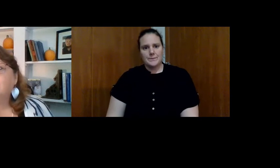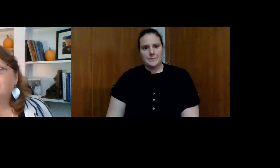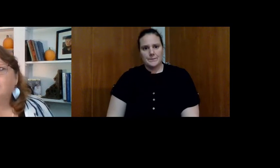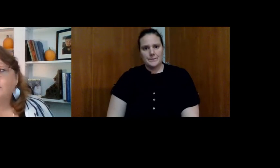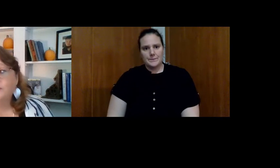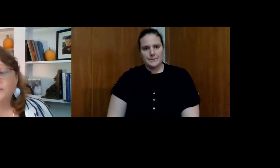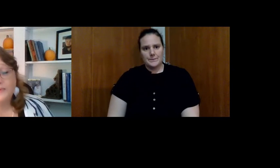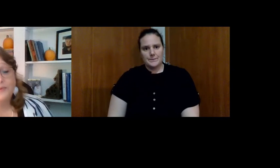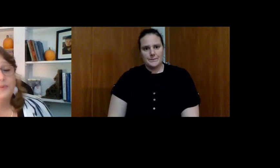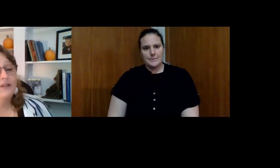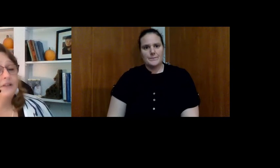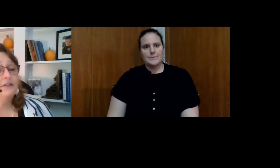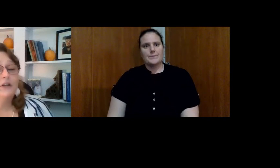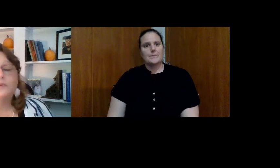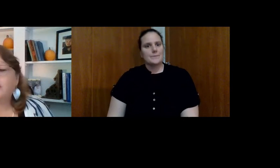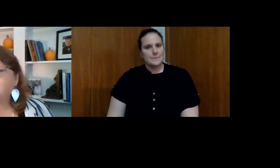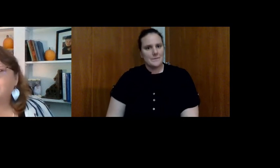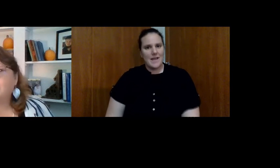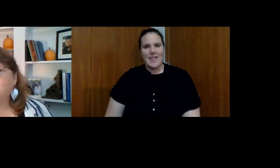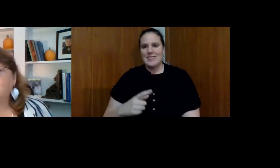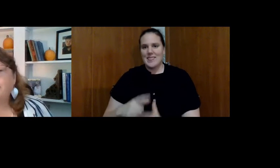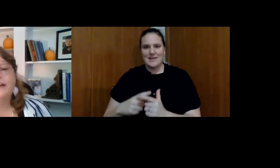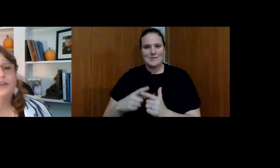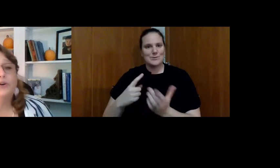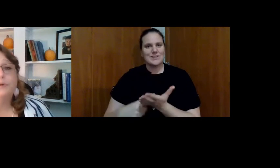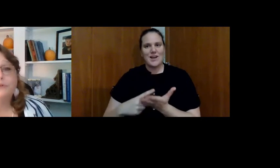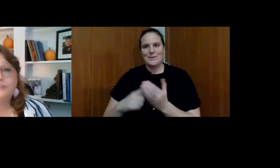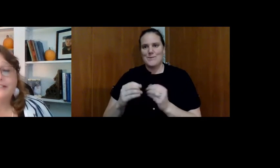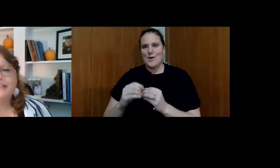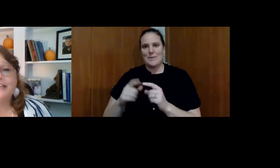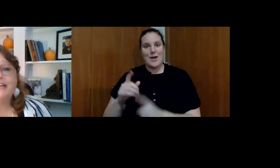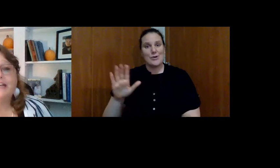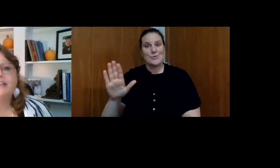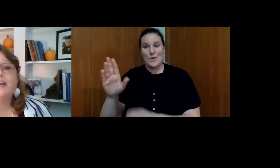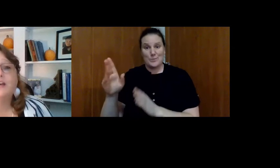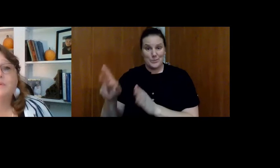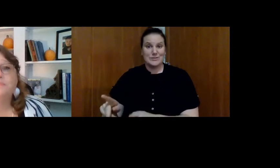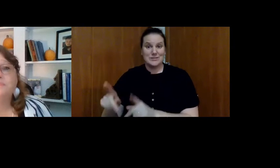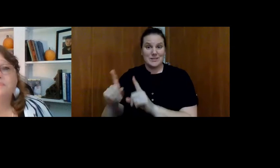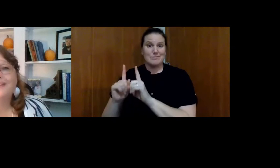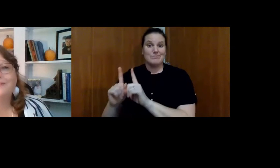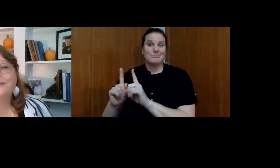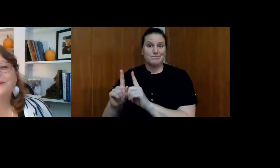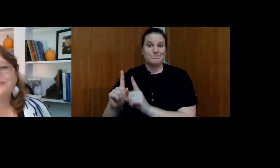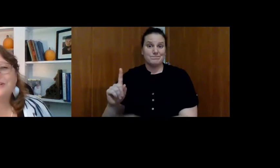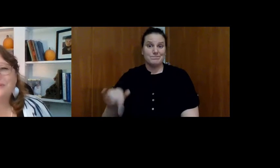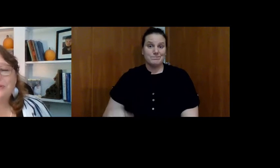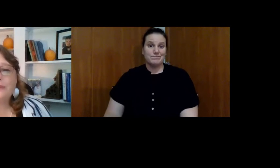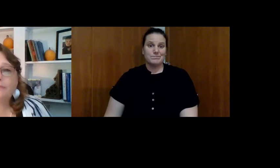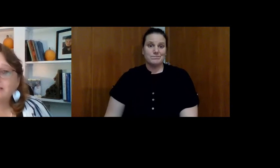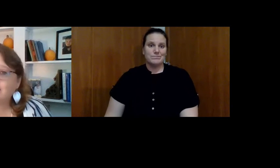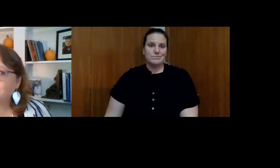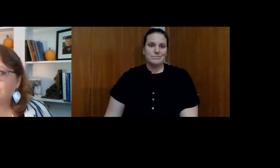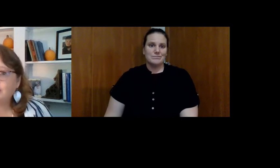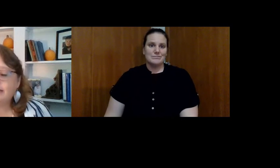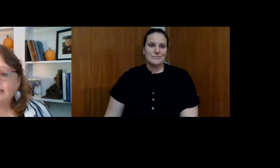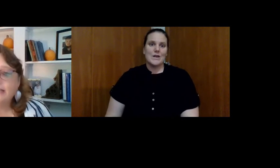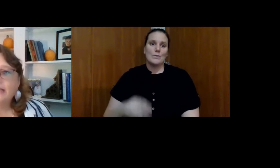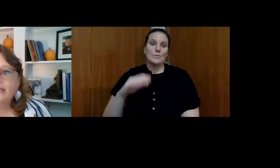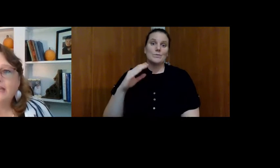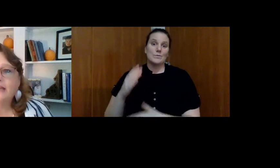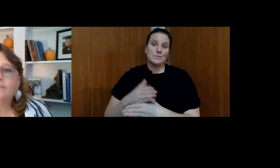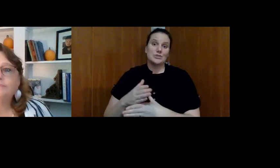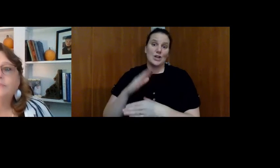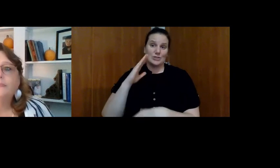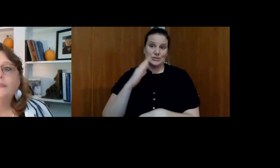we'll go on and talk more about your person. And I really want to share with you about my son, Jesse.